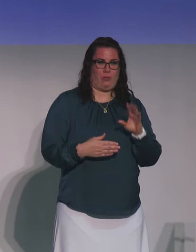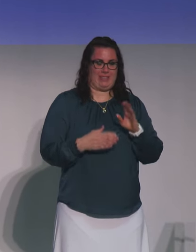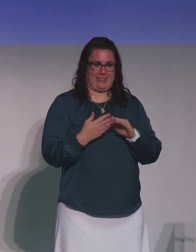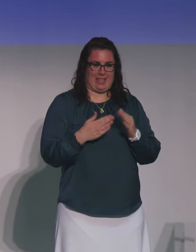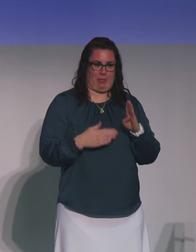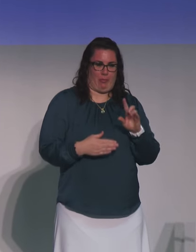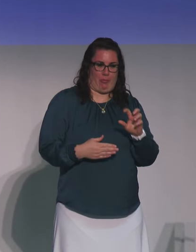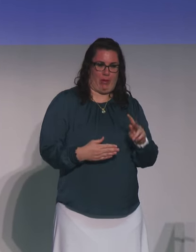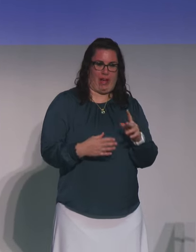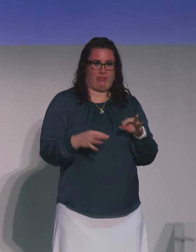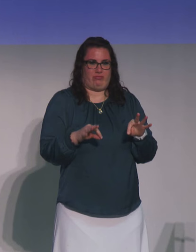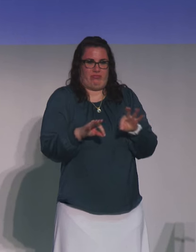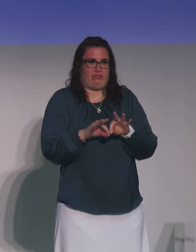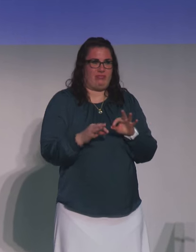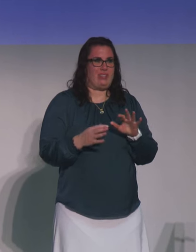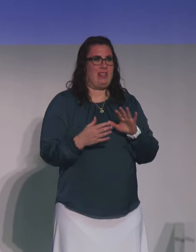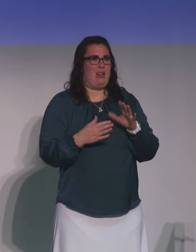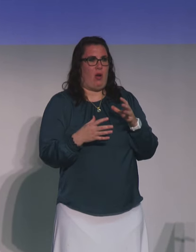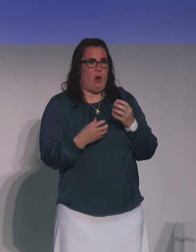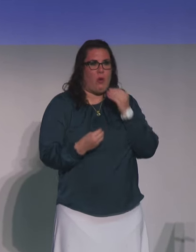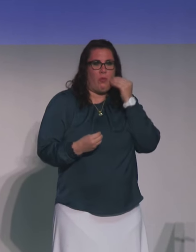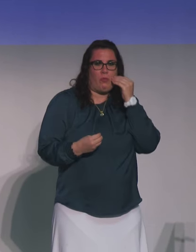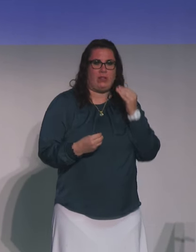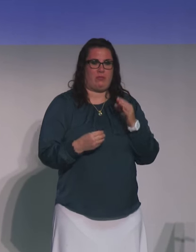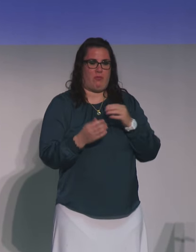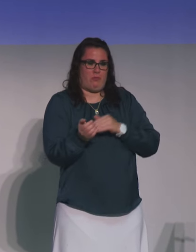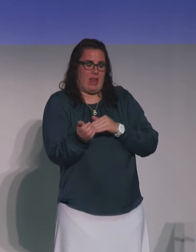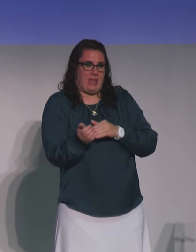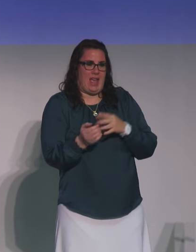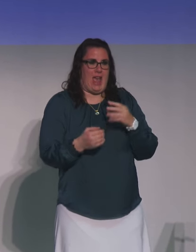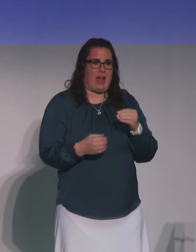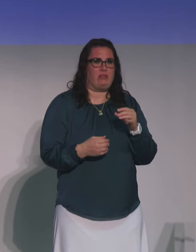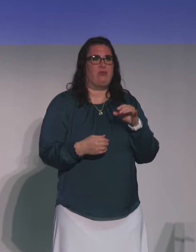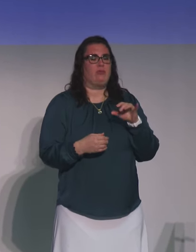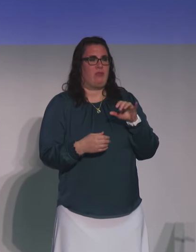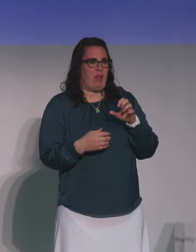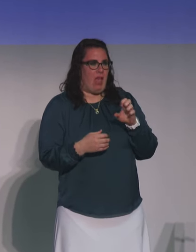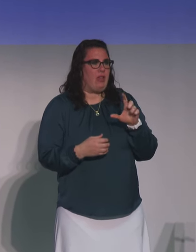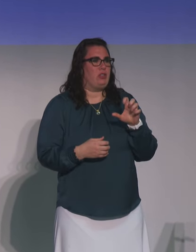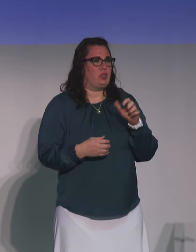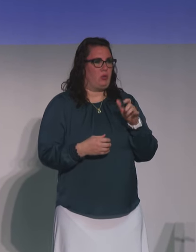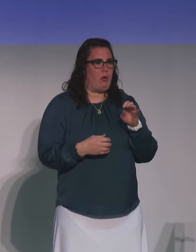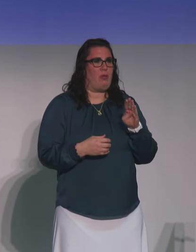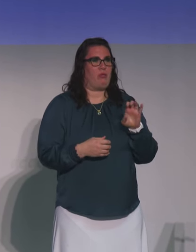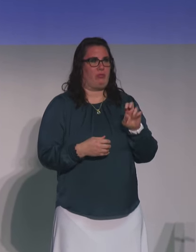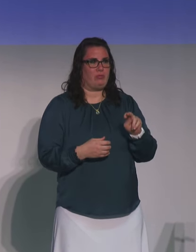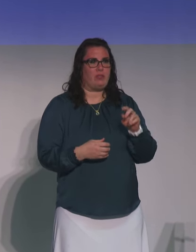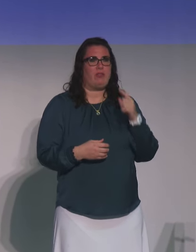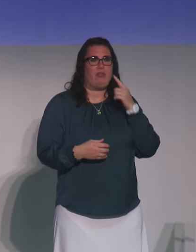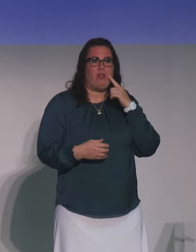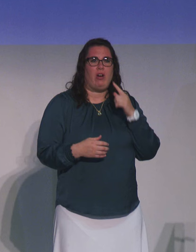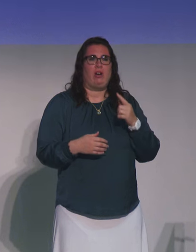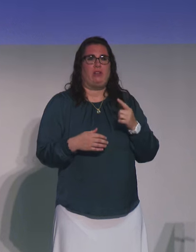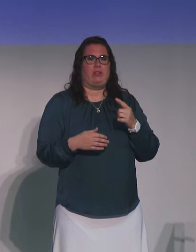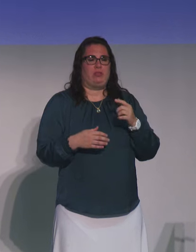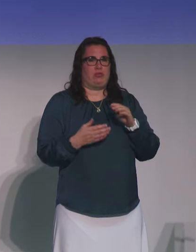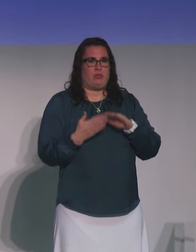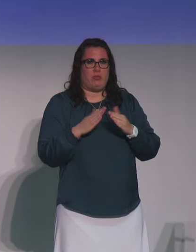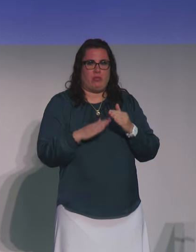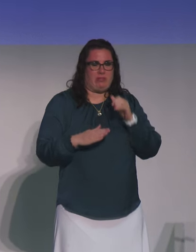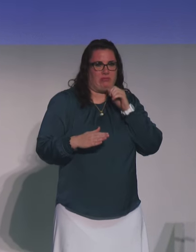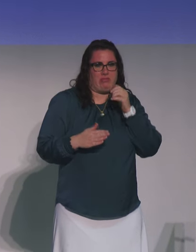a value-based healthcare provider for Medicaid and duly eligible beneficiaries in underserved communities.